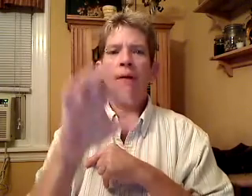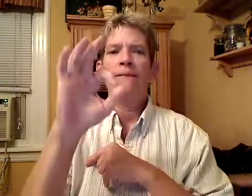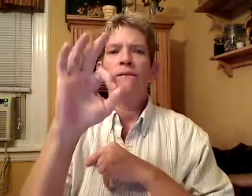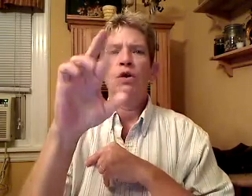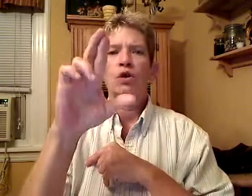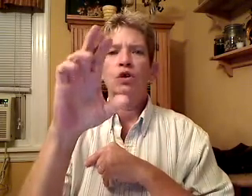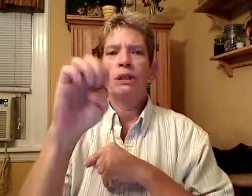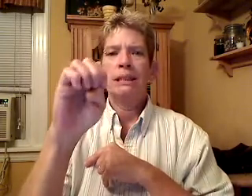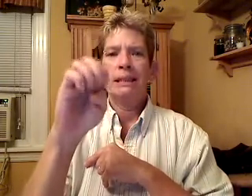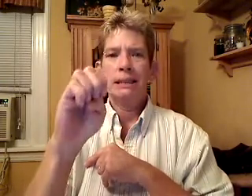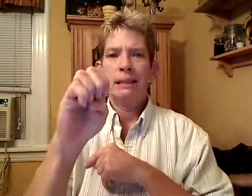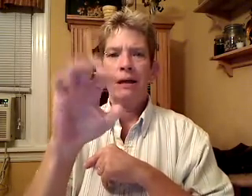So,